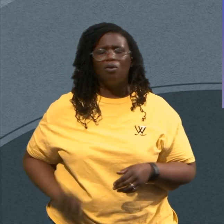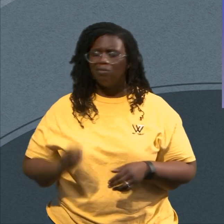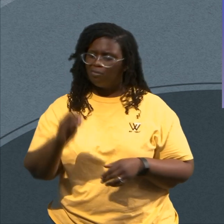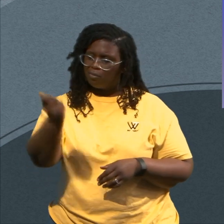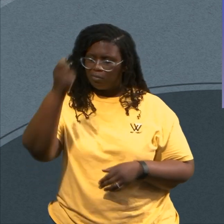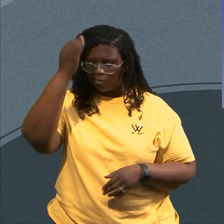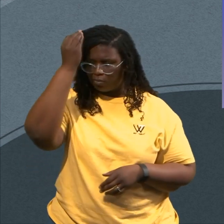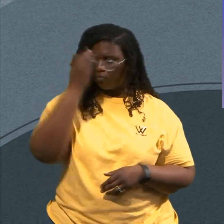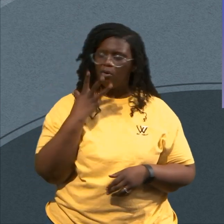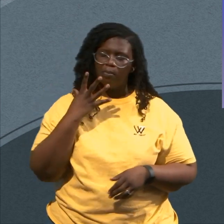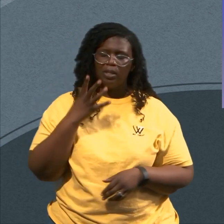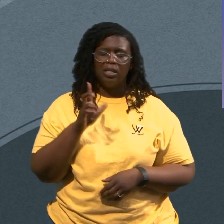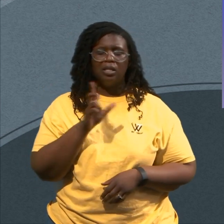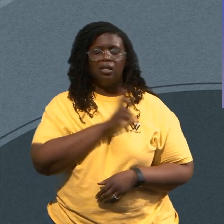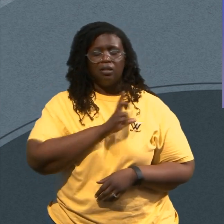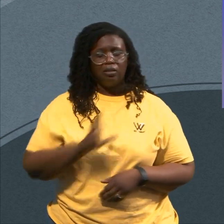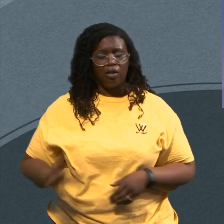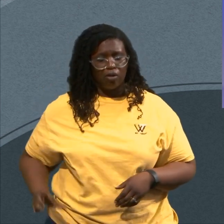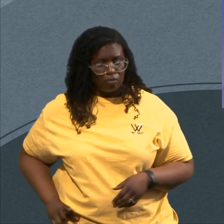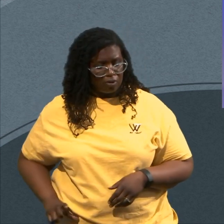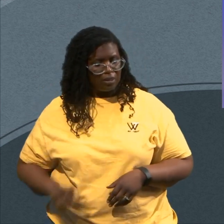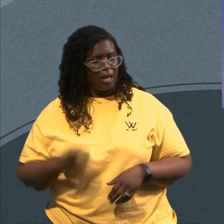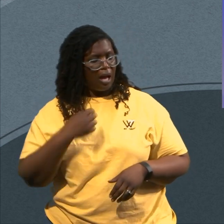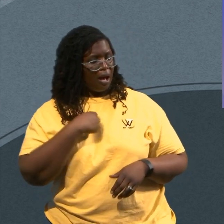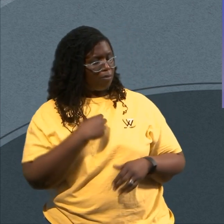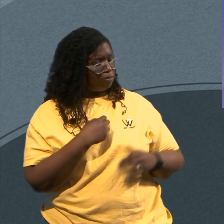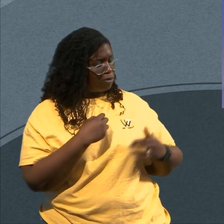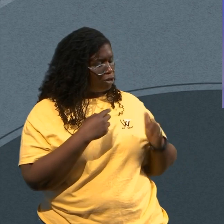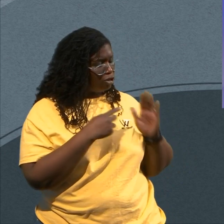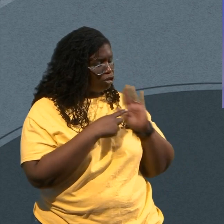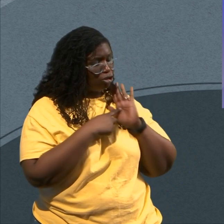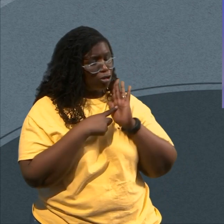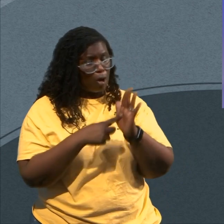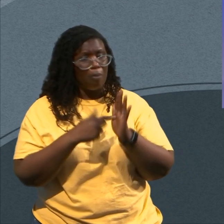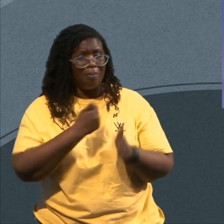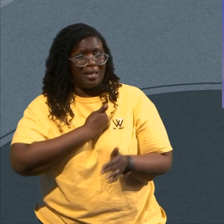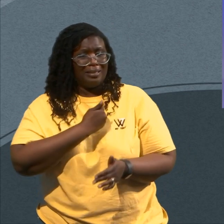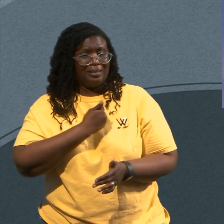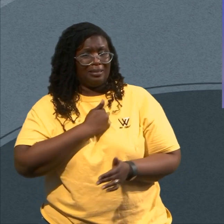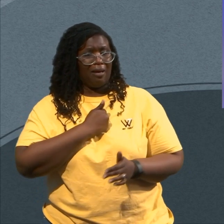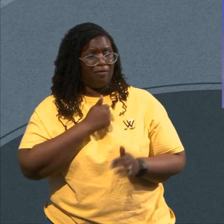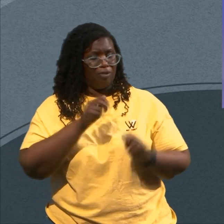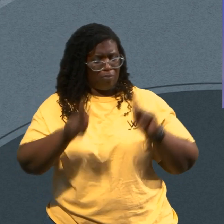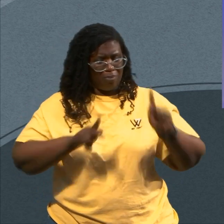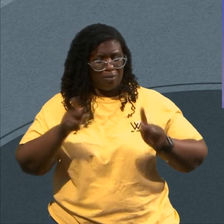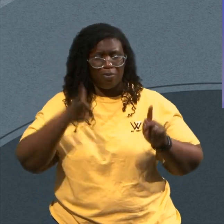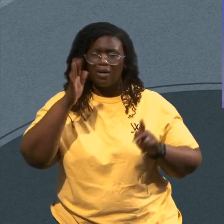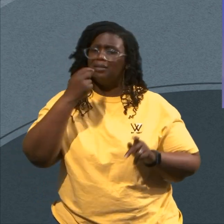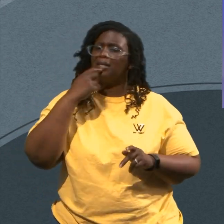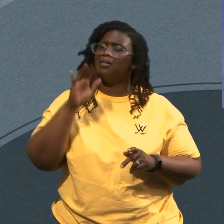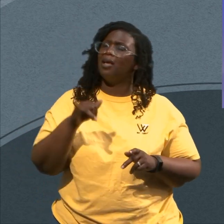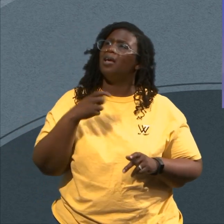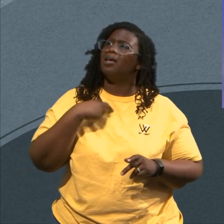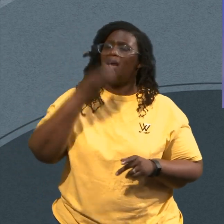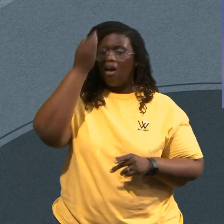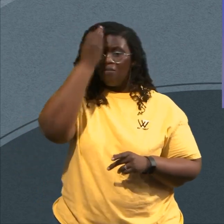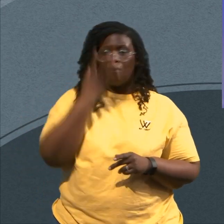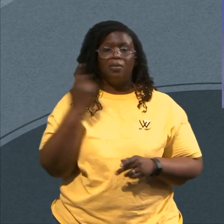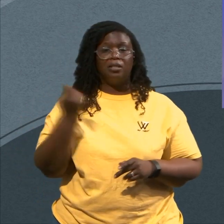And He Says I Want To Reveal Myself Personally To People And God Threw Something At Me That Just Blew My Mind He Said Son Let Me Ask You A